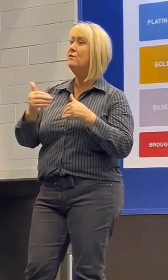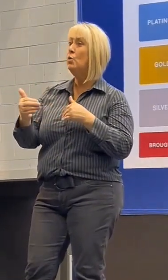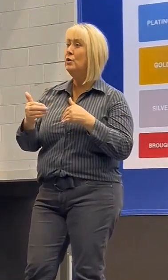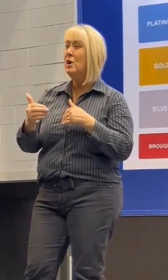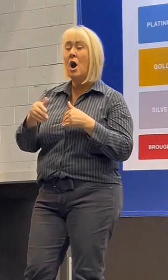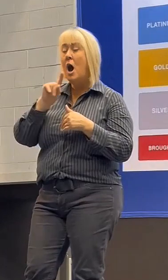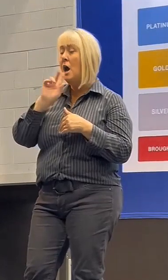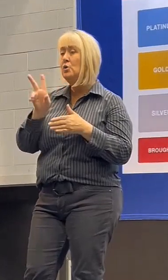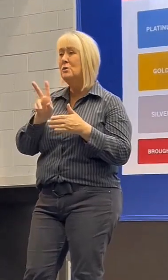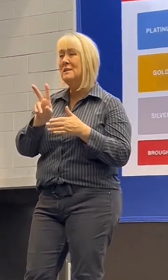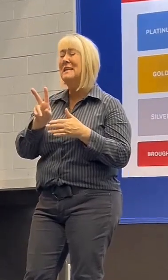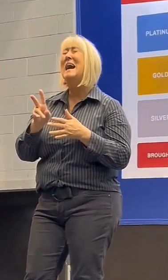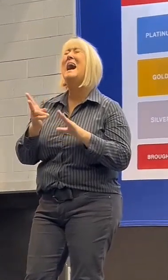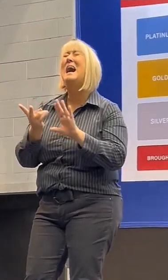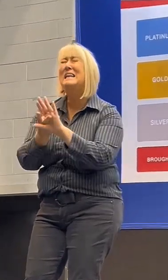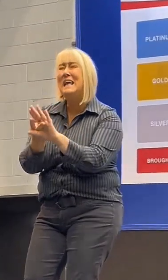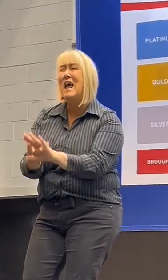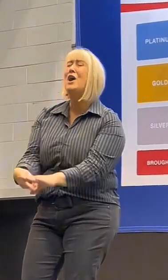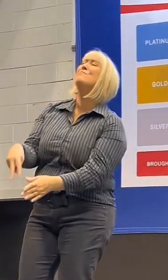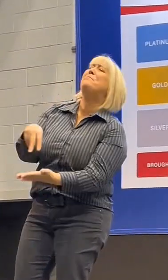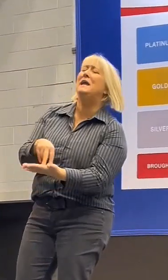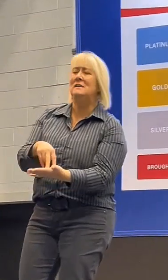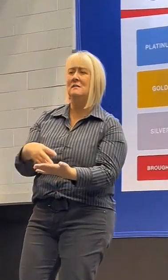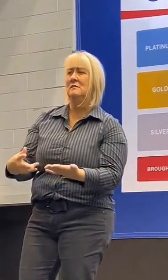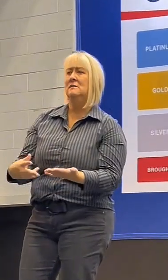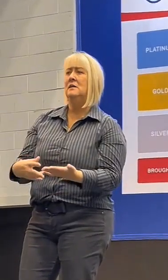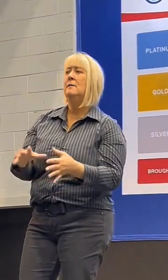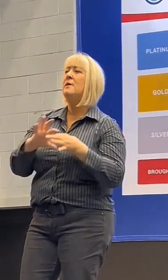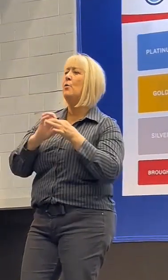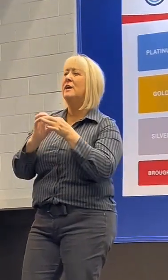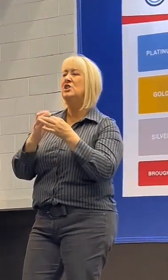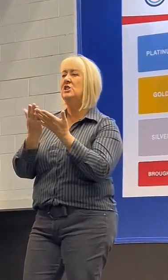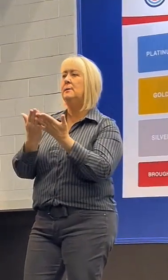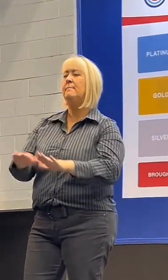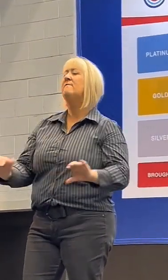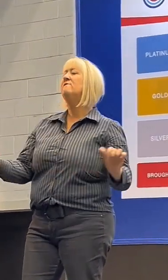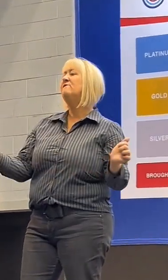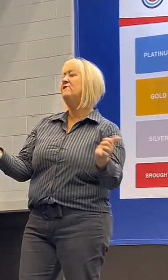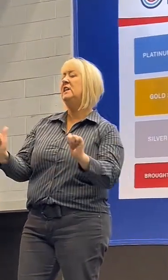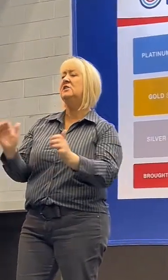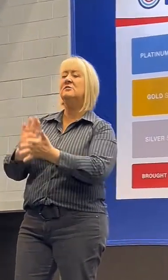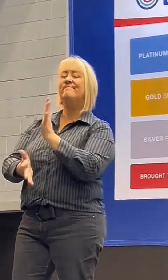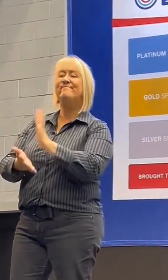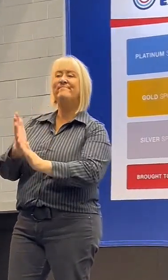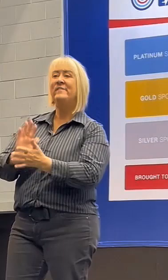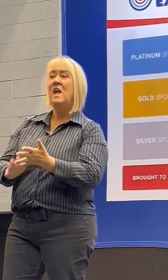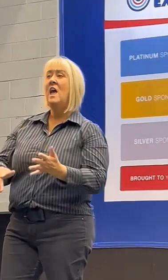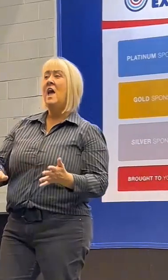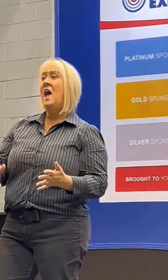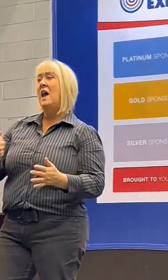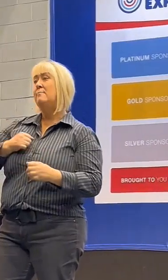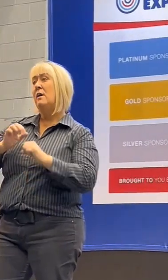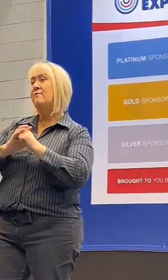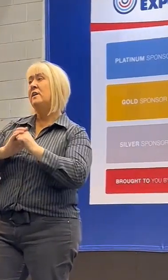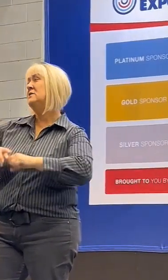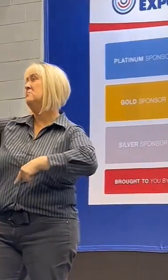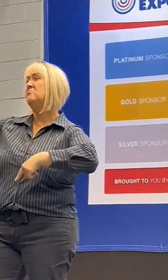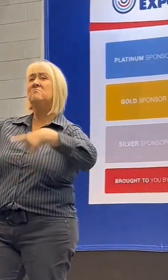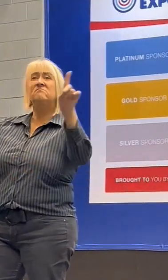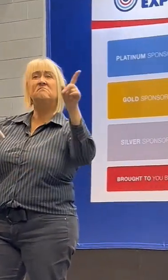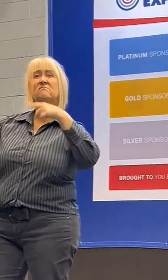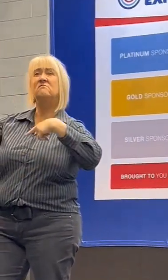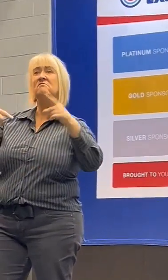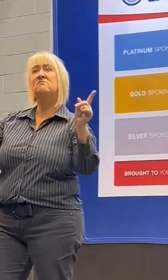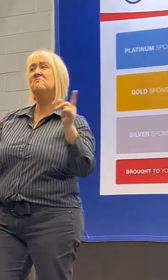my bed. My relationship had now ended, and I felt abandoned by all of my friends who were off travelling and